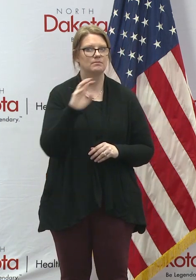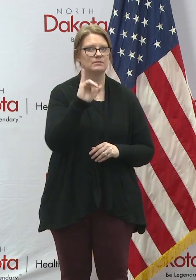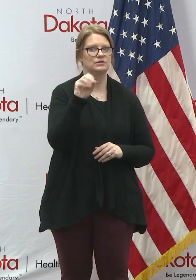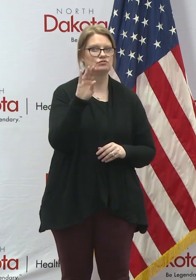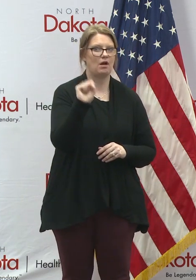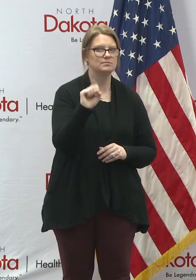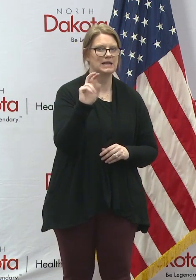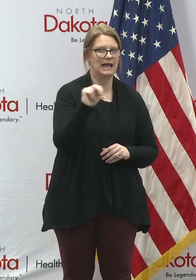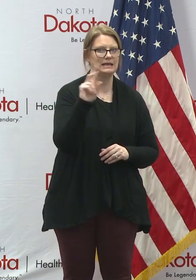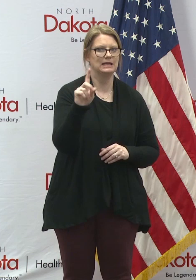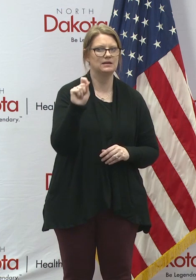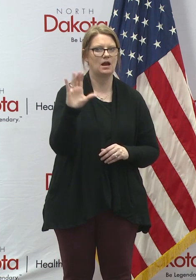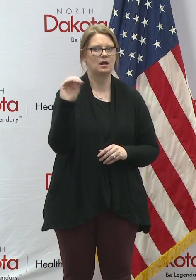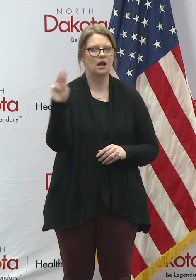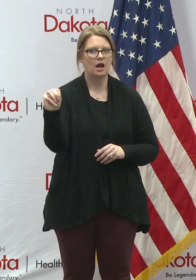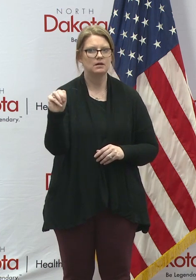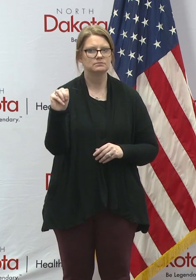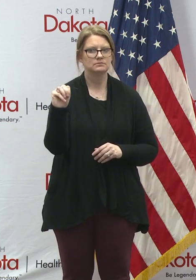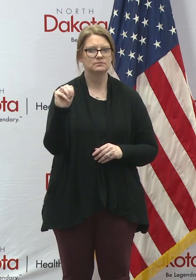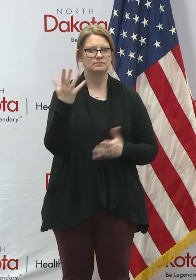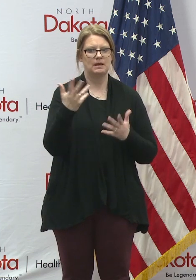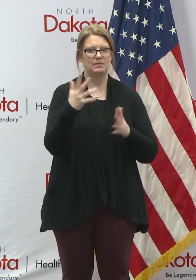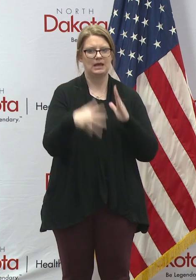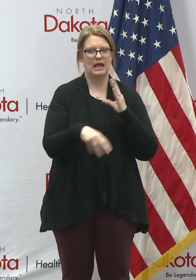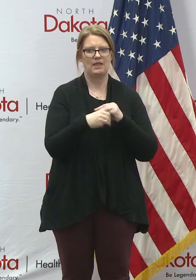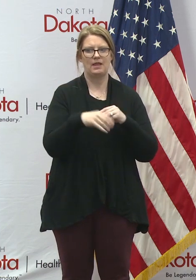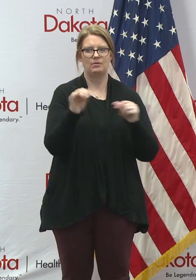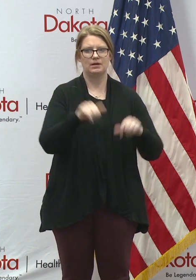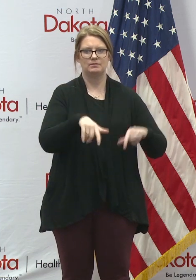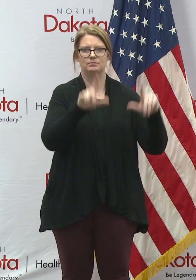Jobsnd.com..com. Jobsnd Maybe if you want to put that one back up again, too.